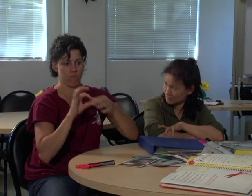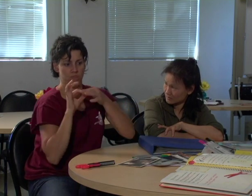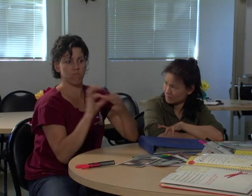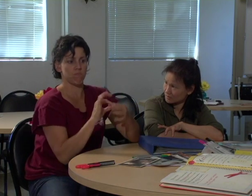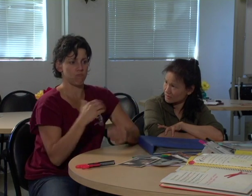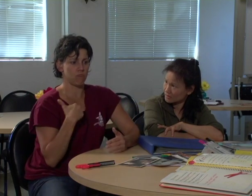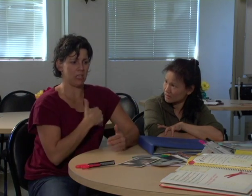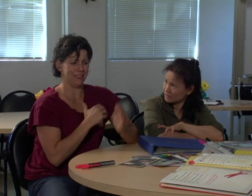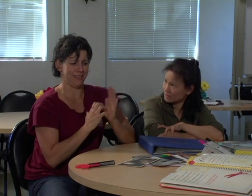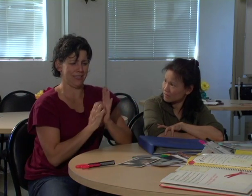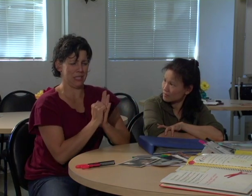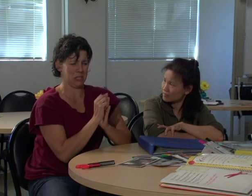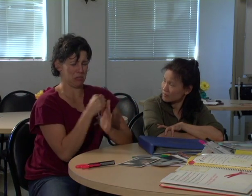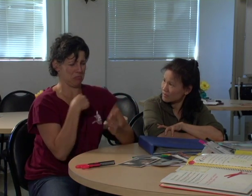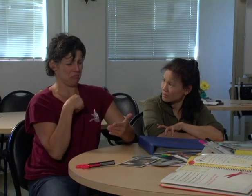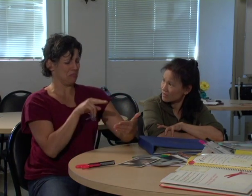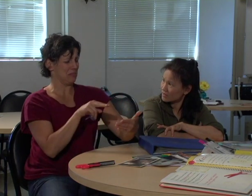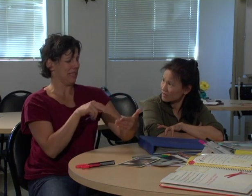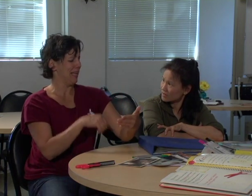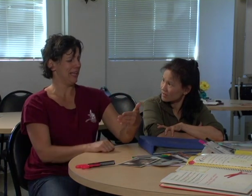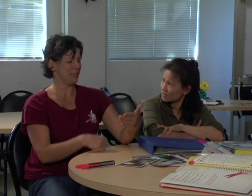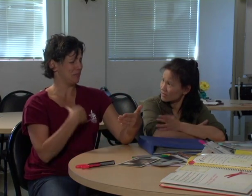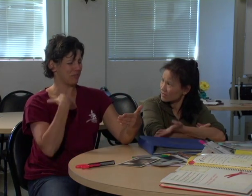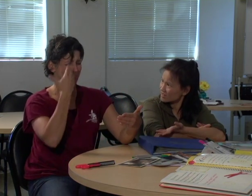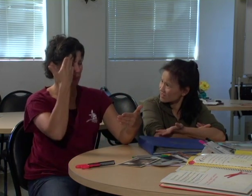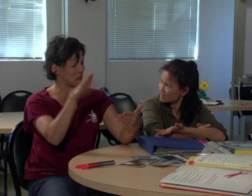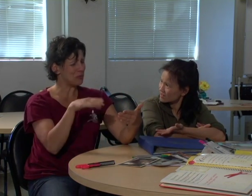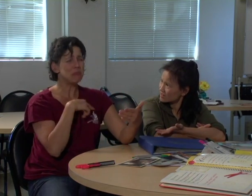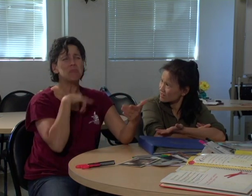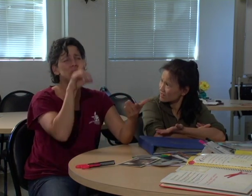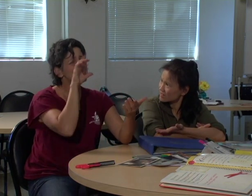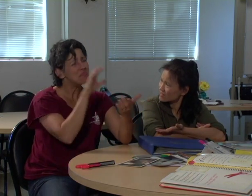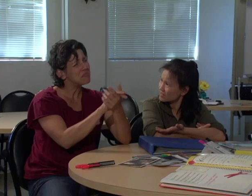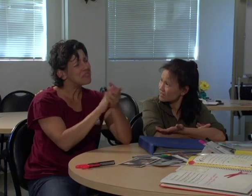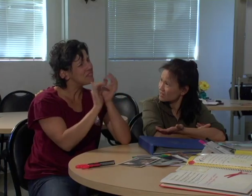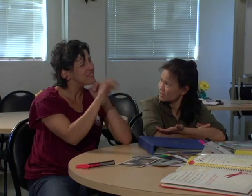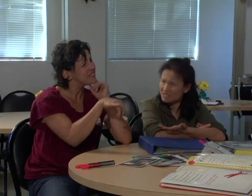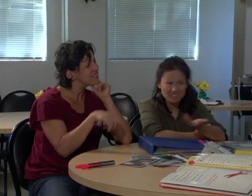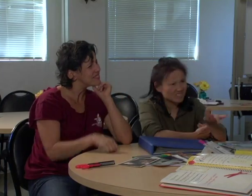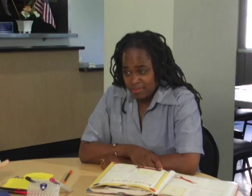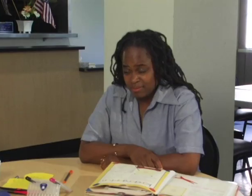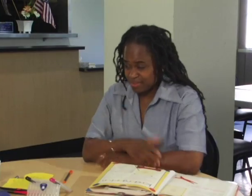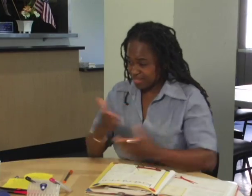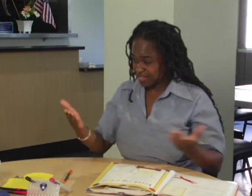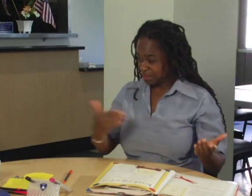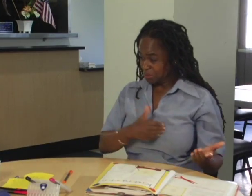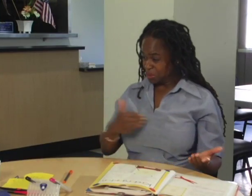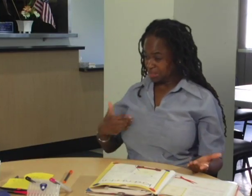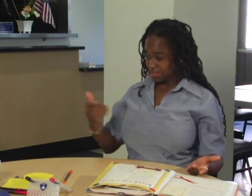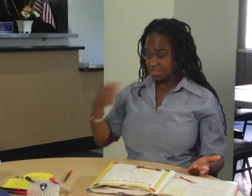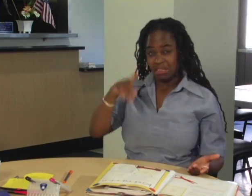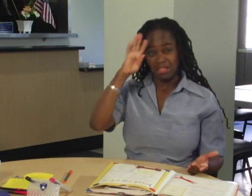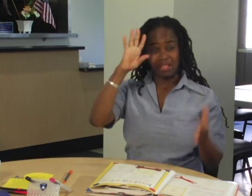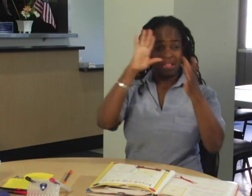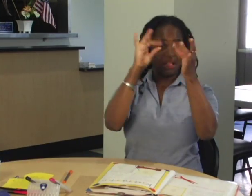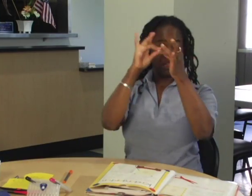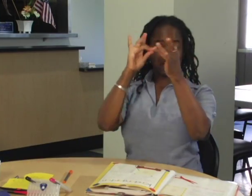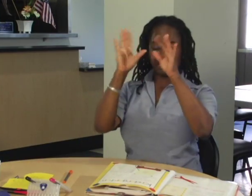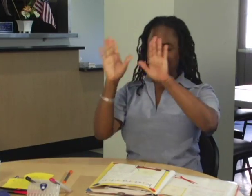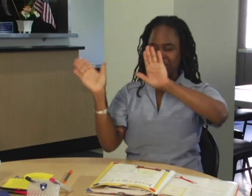I thought, that can't be true. But I just don't know what to believe anymore. There are all kinds of myths out there about breast cancer, you